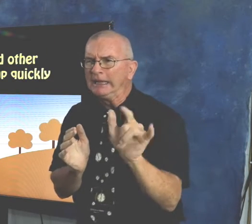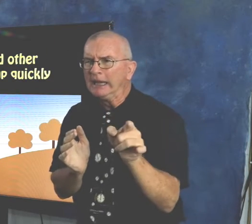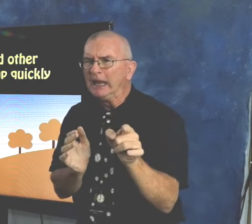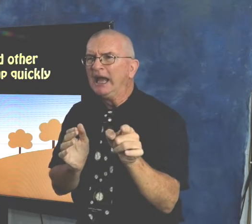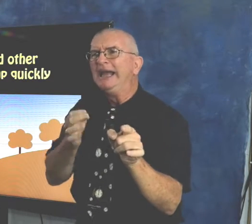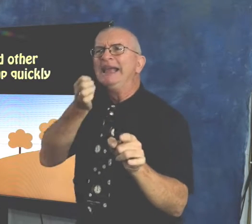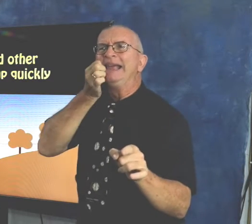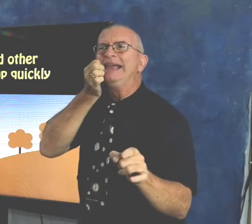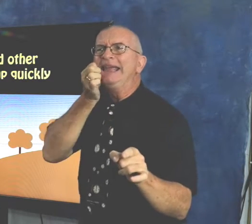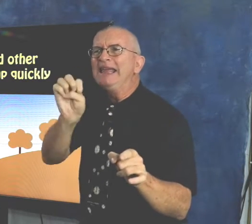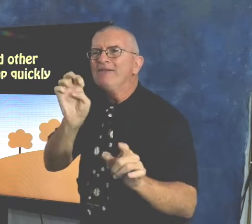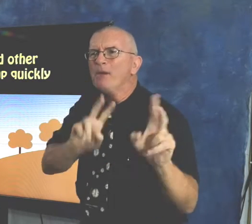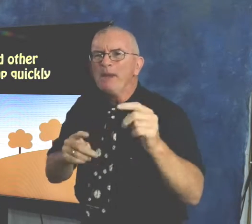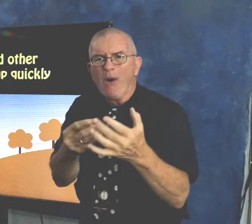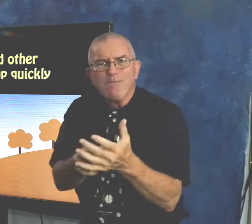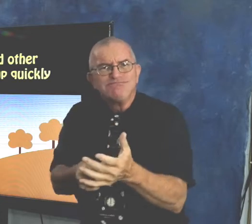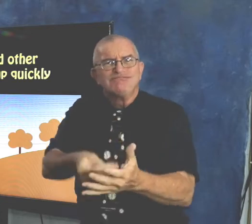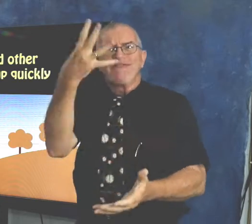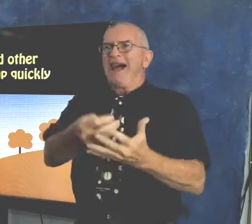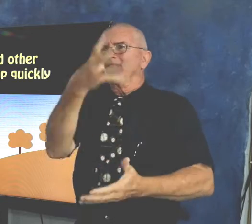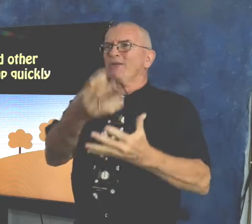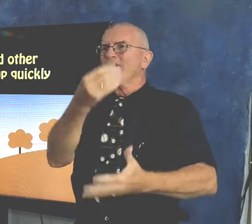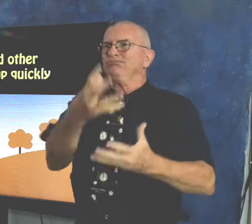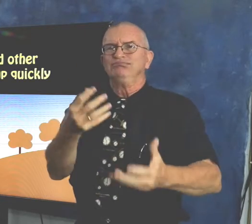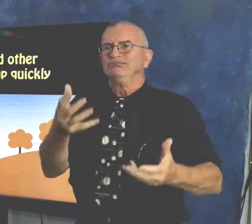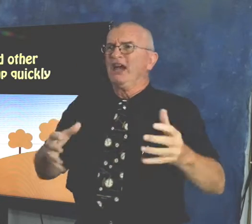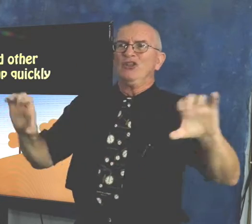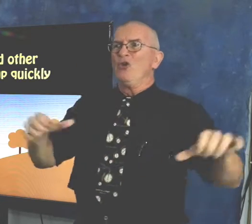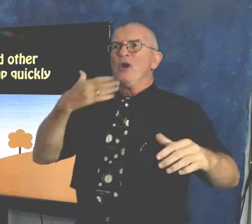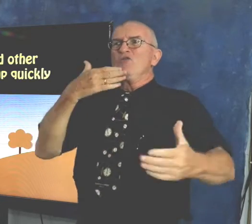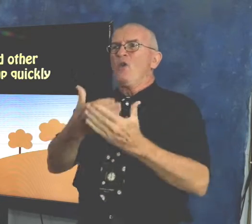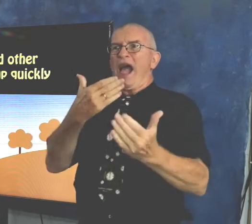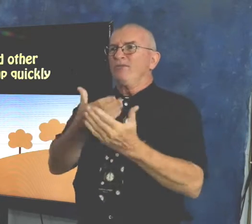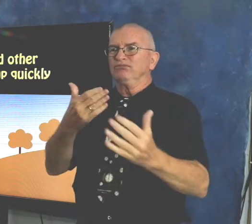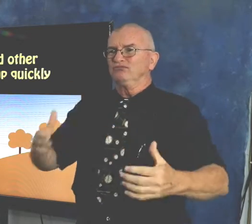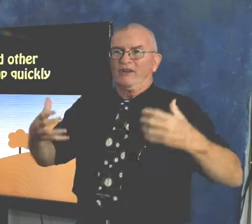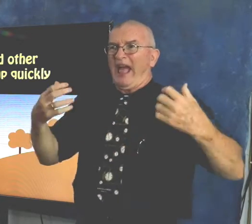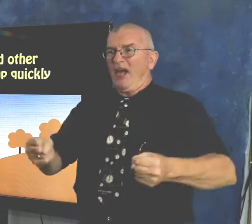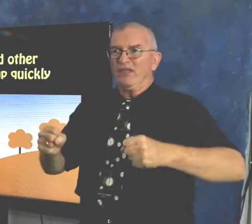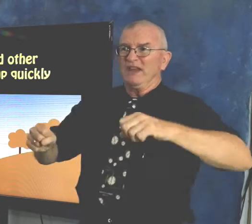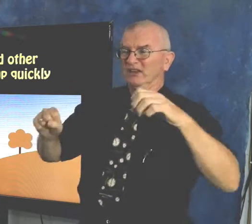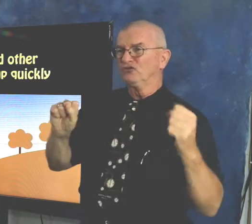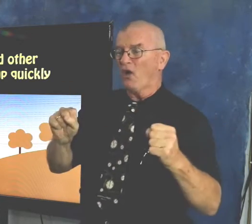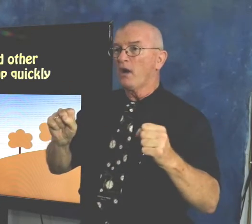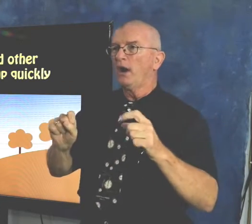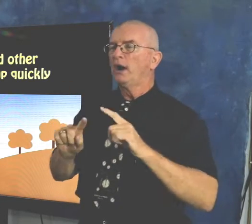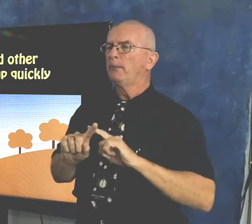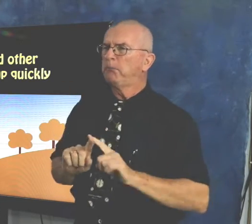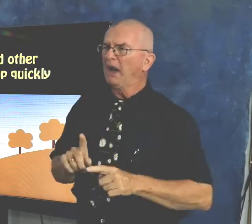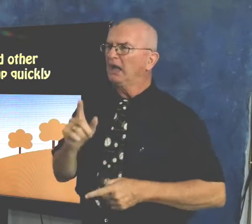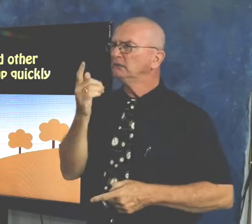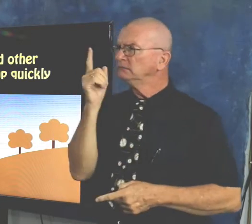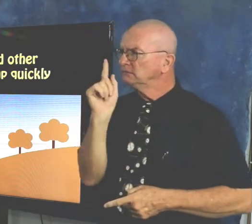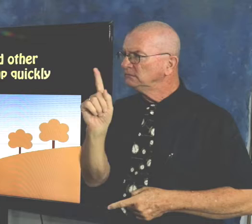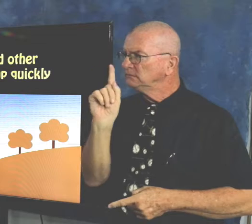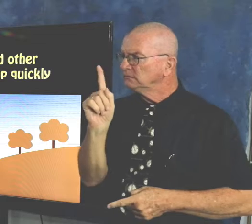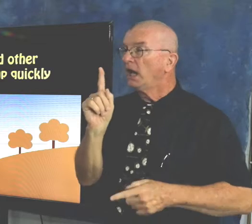It looks like they're evil people. They're rich. They're doing really good. They're healthy and strong. But